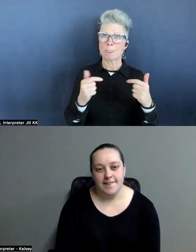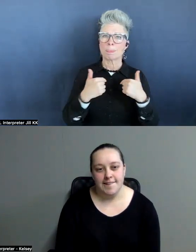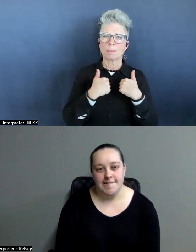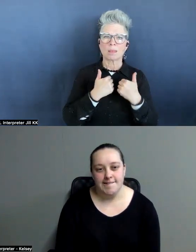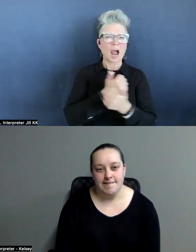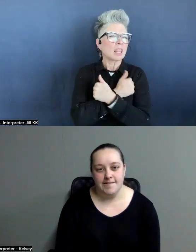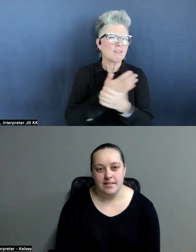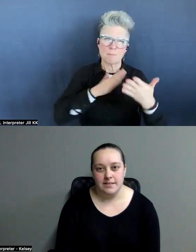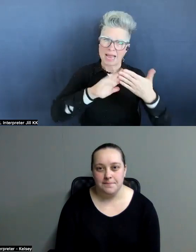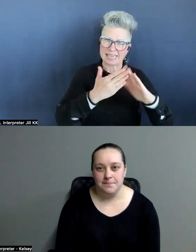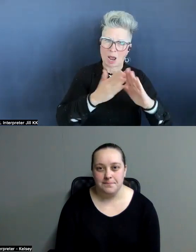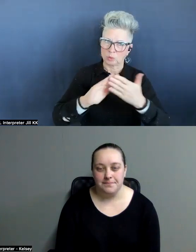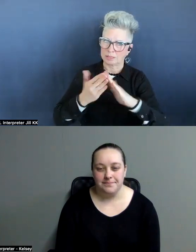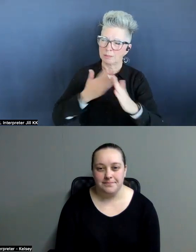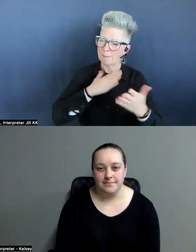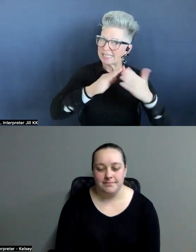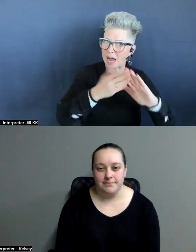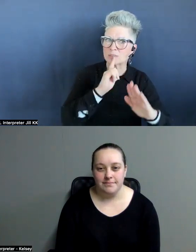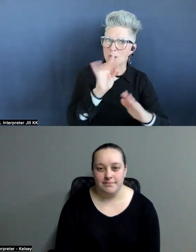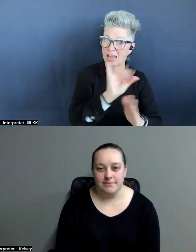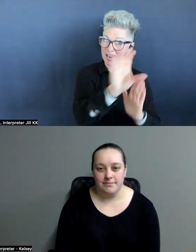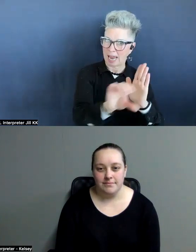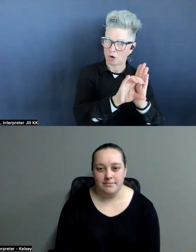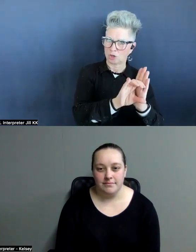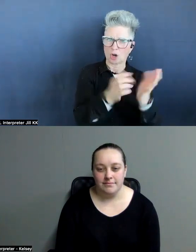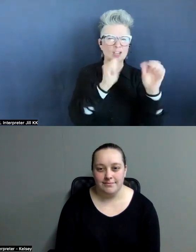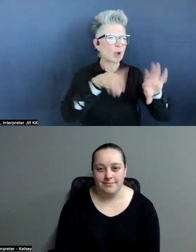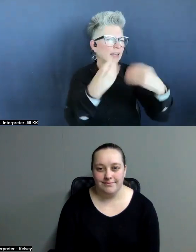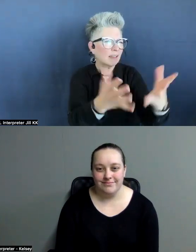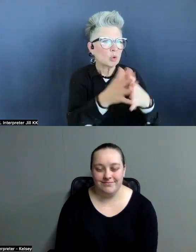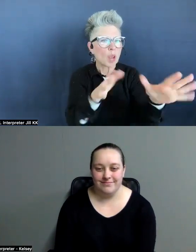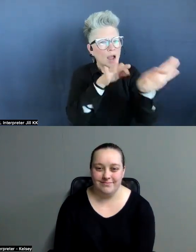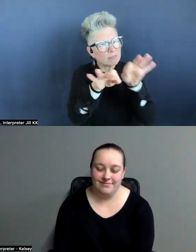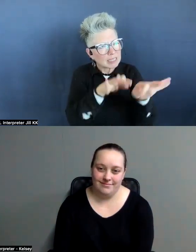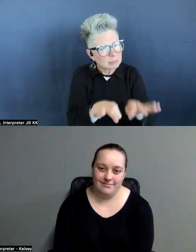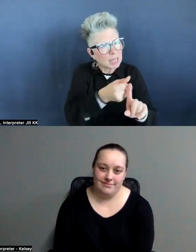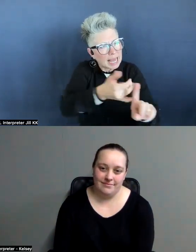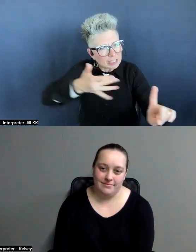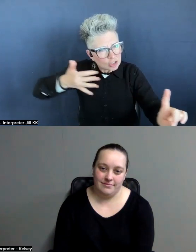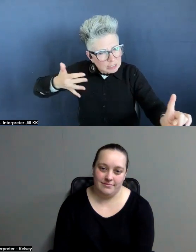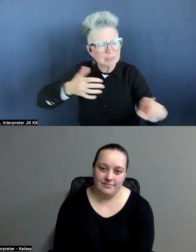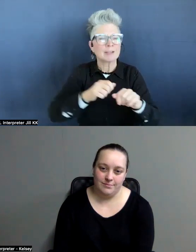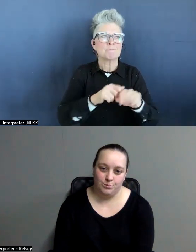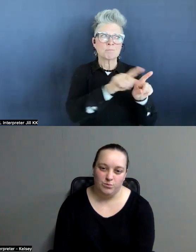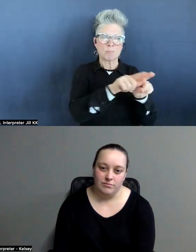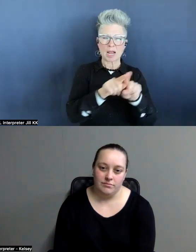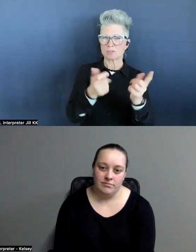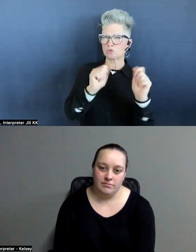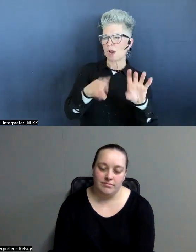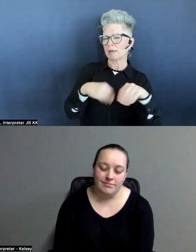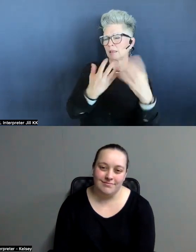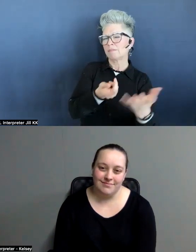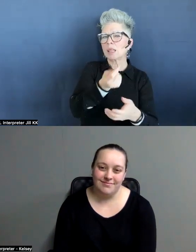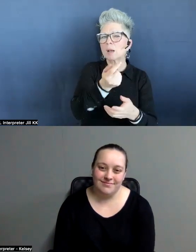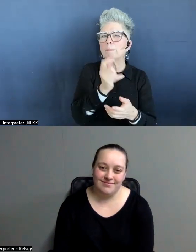my towns. They're like another character. And I try to give you lots of explanations, but I also try to leave a little bit of wiggle rooms